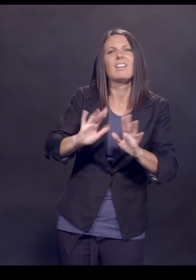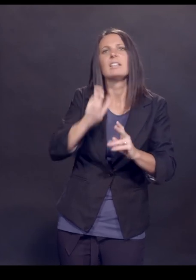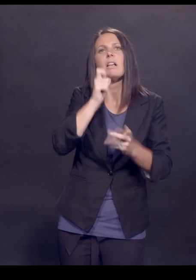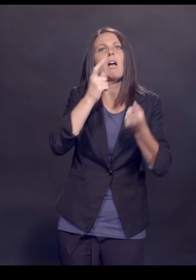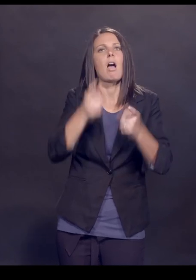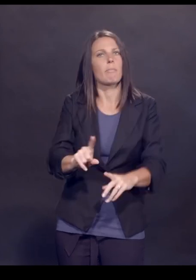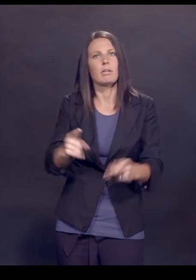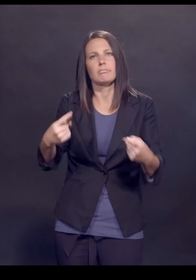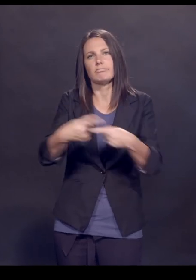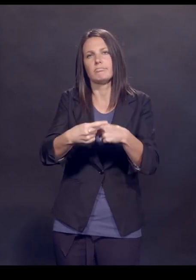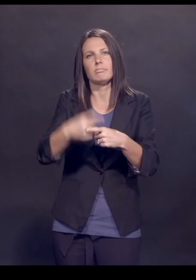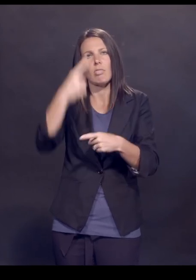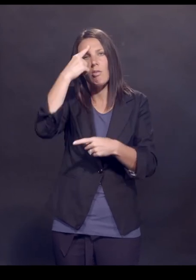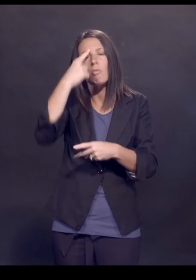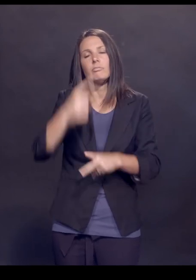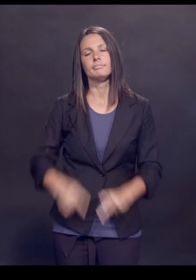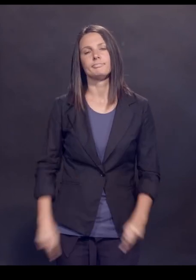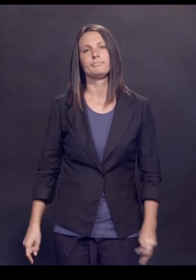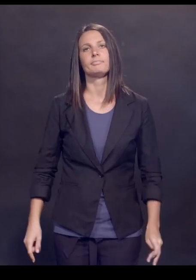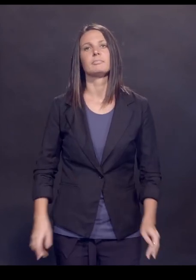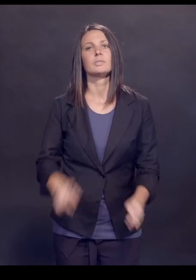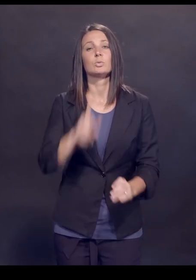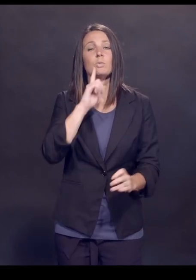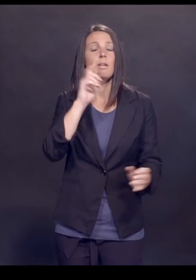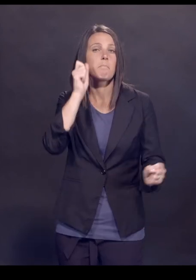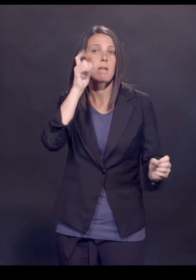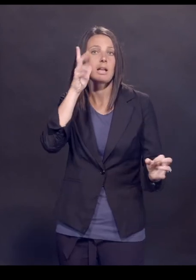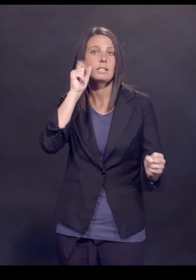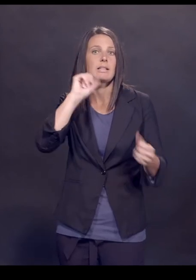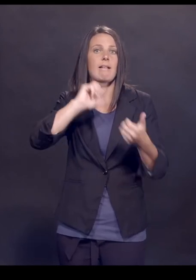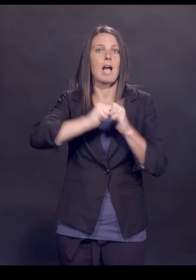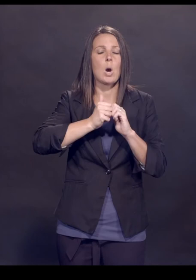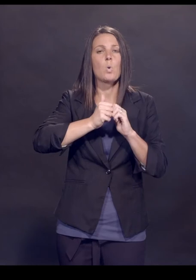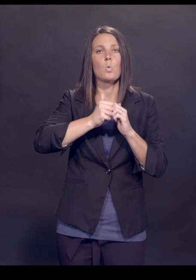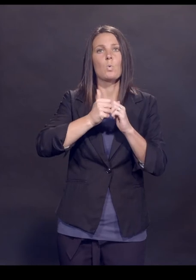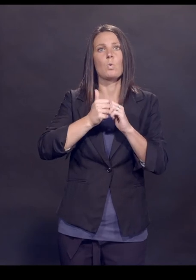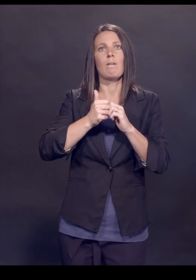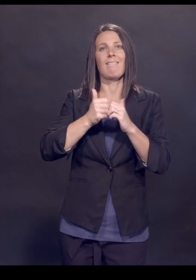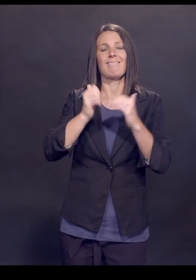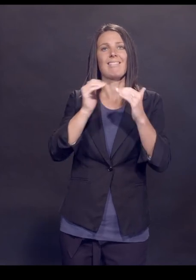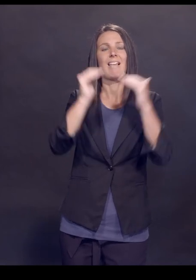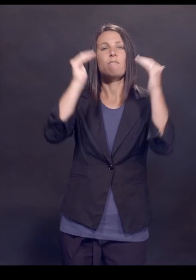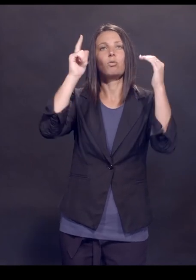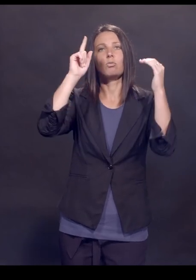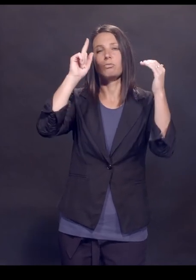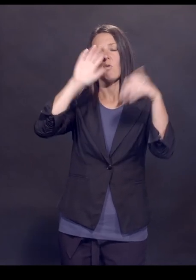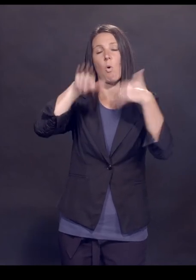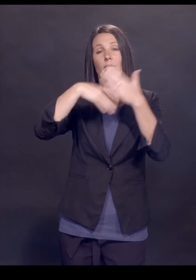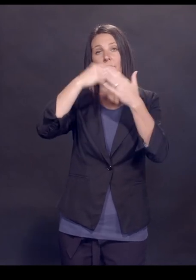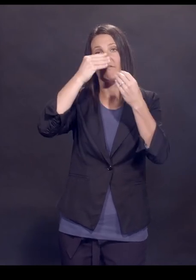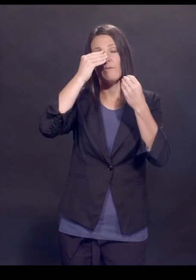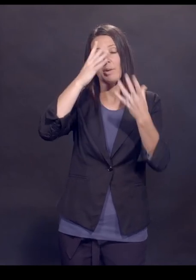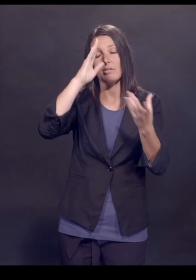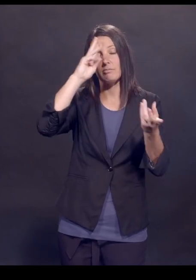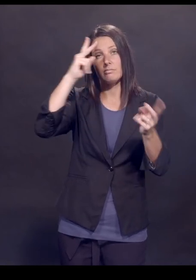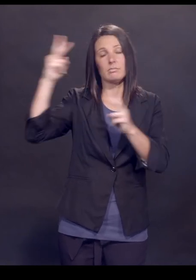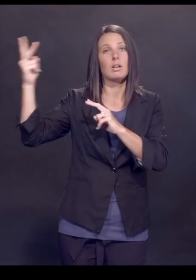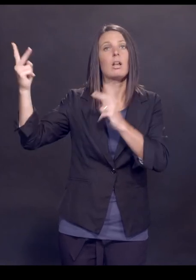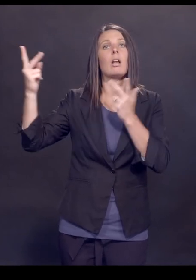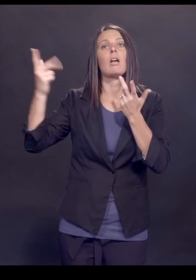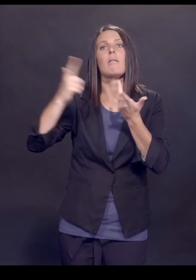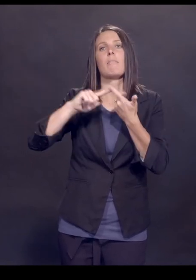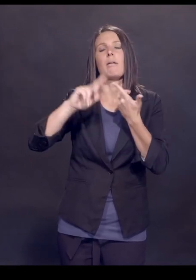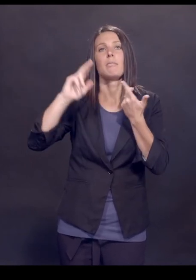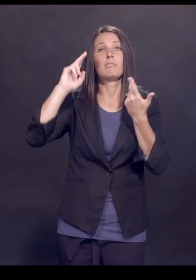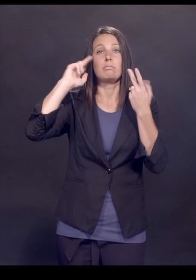It just doesn't work that way. So it is amazing how the, the level of myths and misinformation start to reach the level